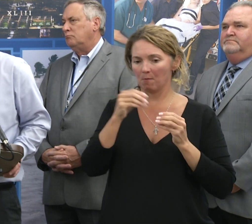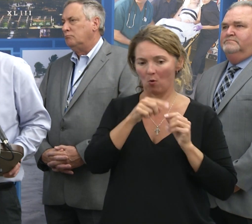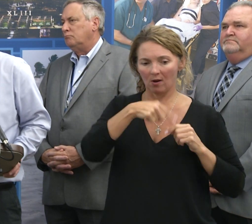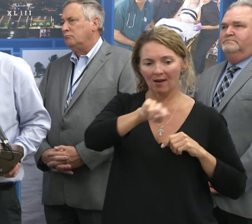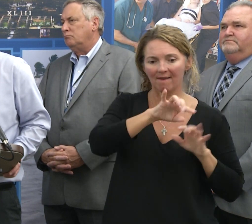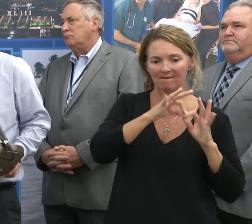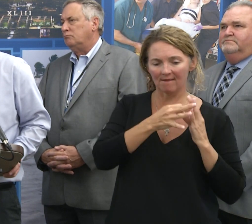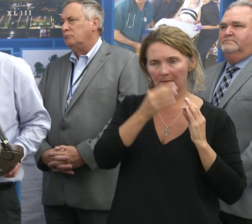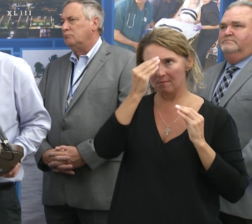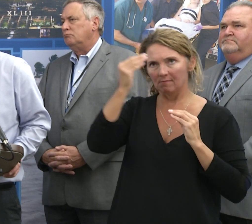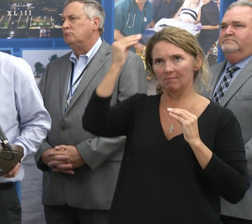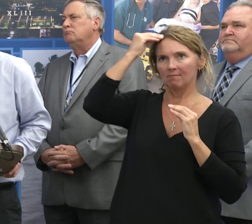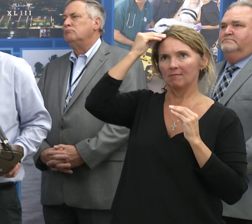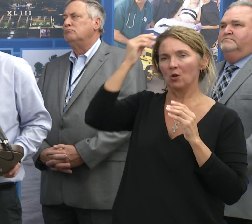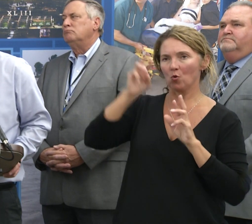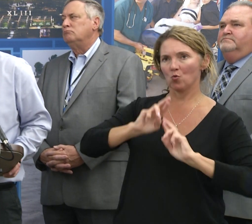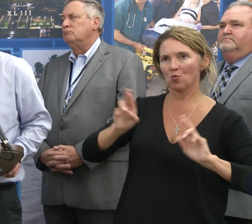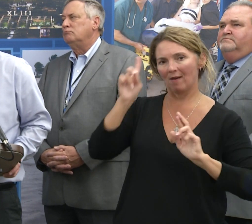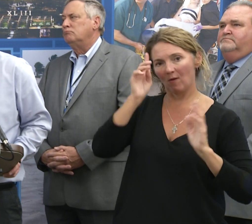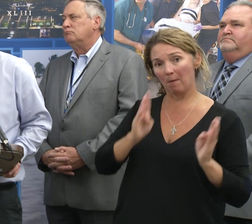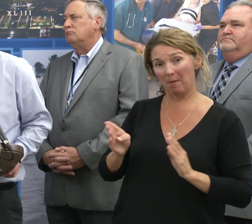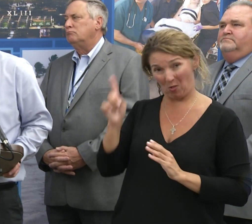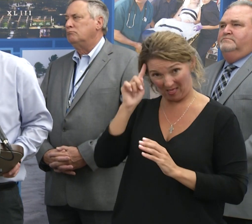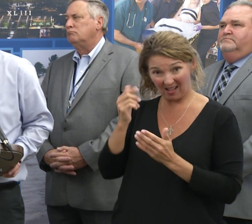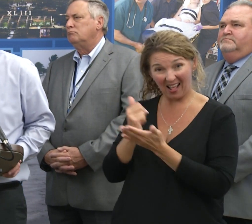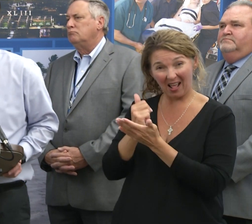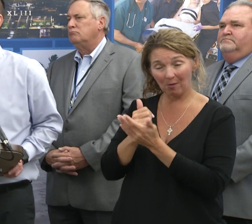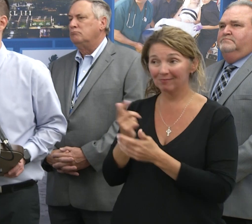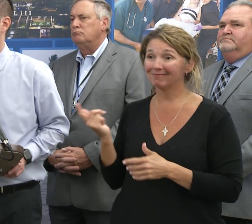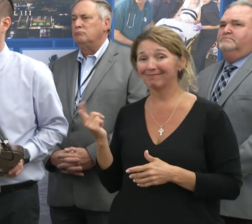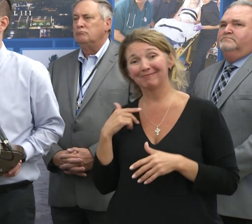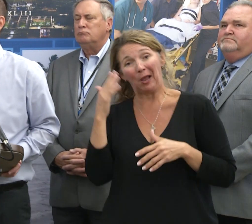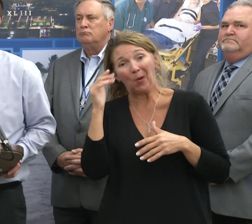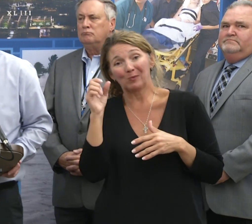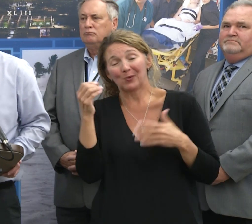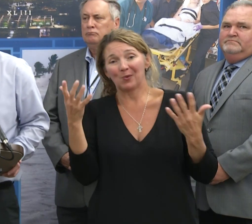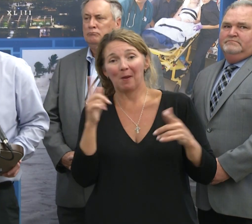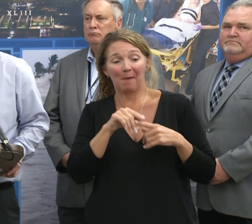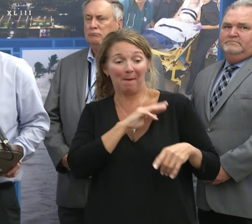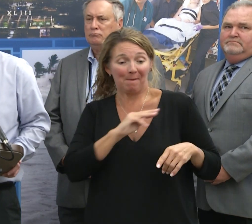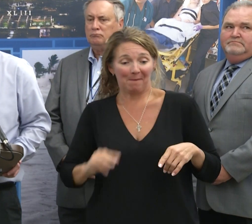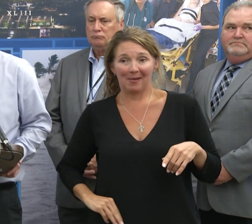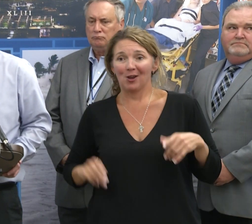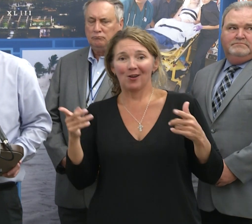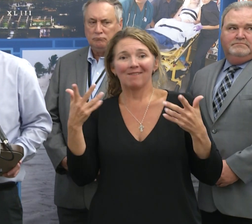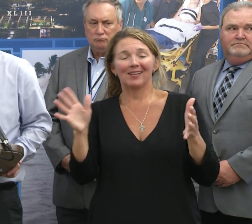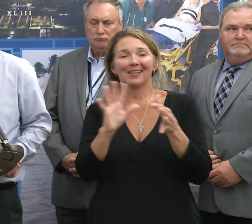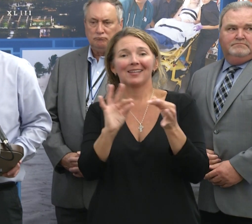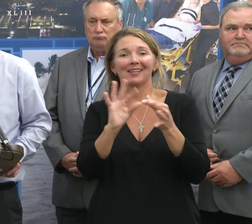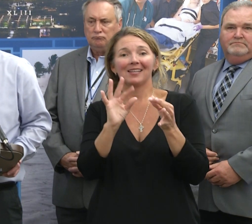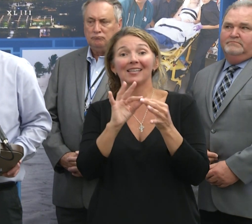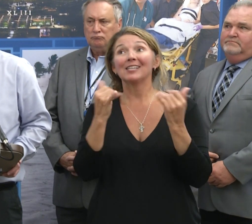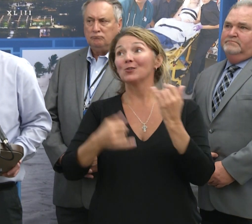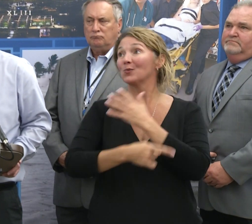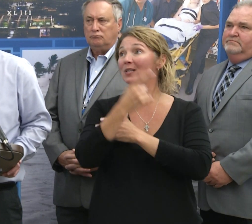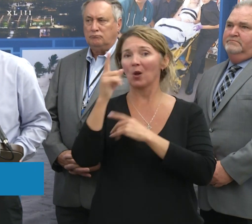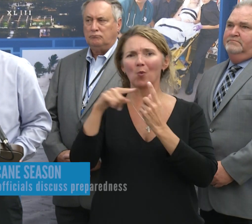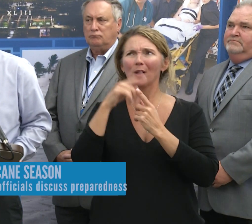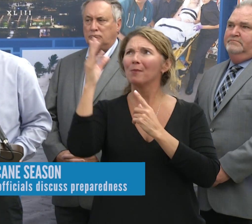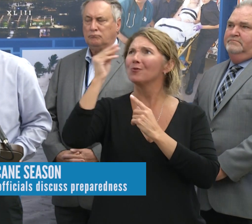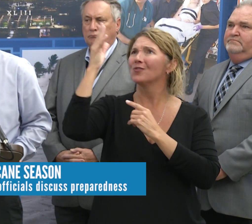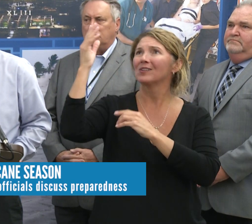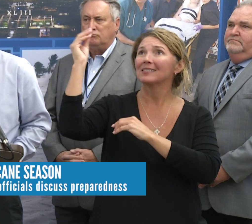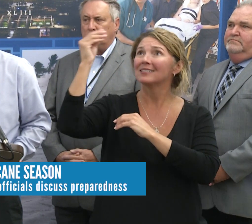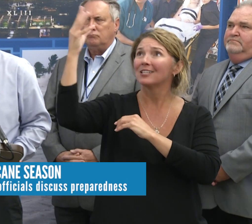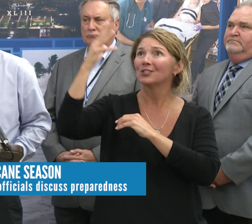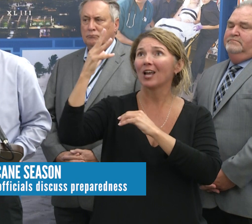and maybe putting them at top of their minds to prepare for the season? I would hope so. And as Mayor Buckhorn also mentioned, you know, we want to use days like today, when it's sunny